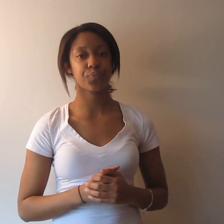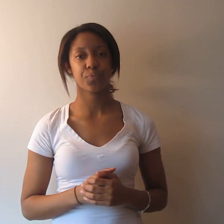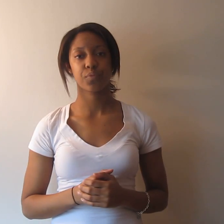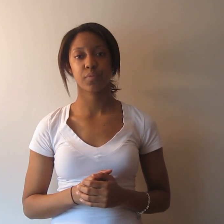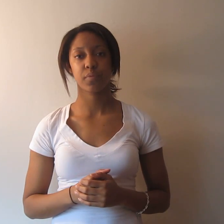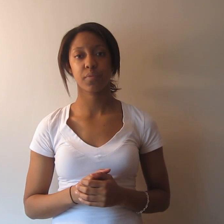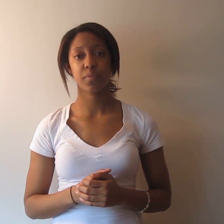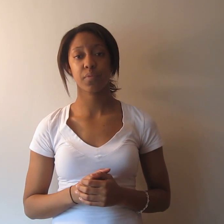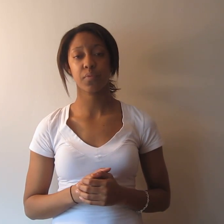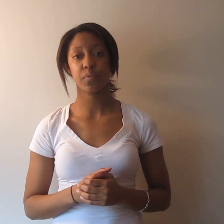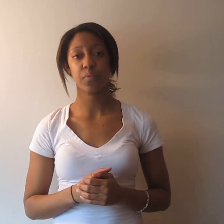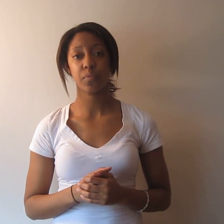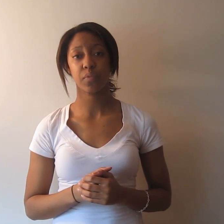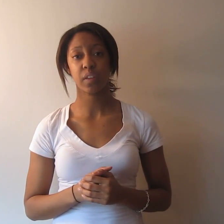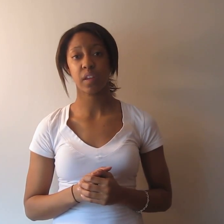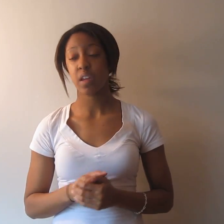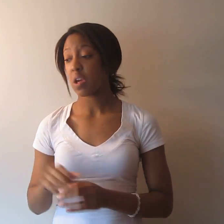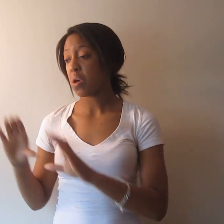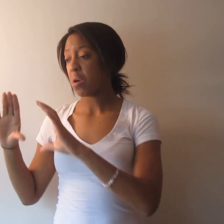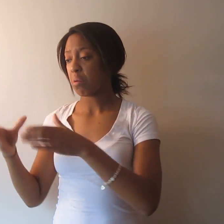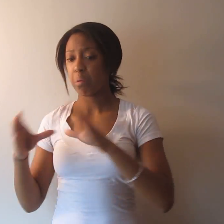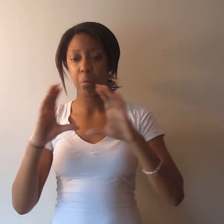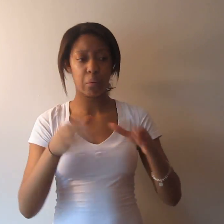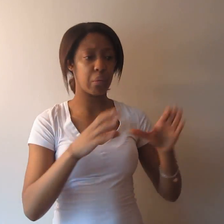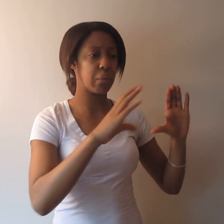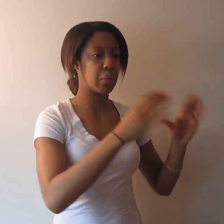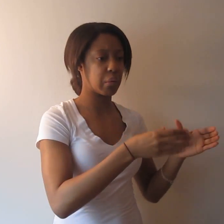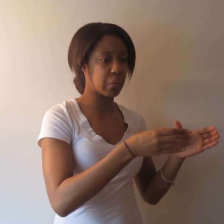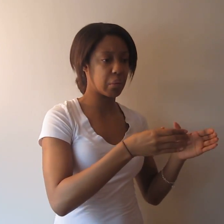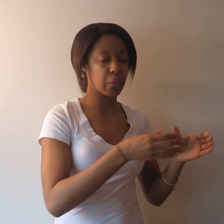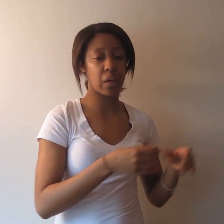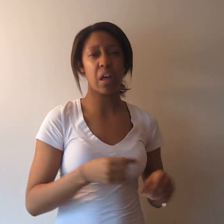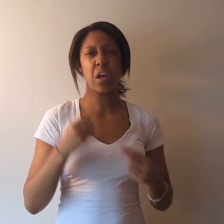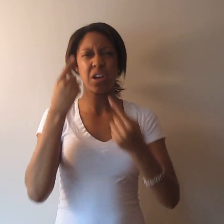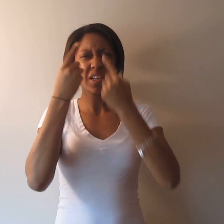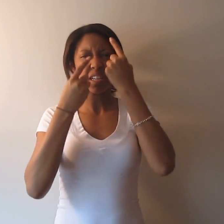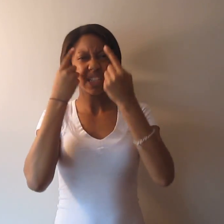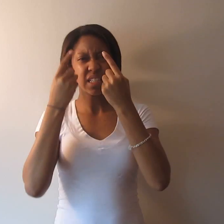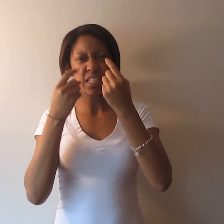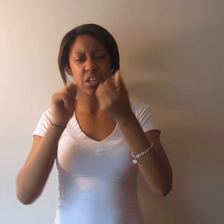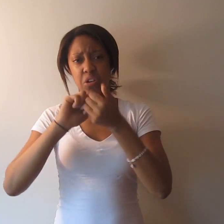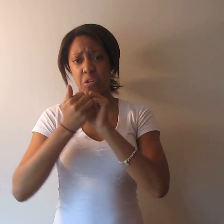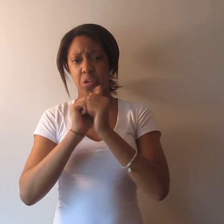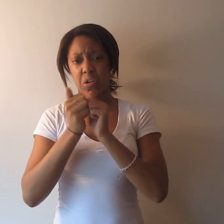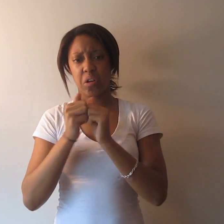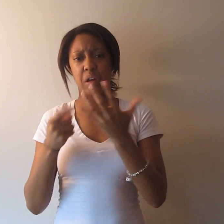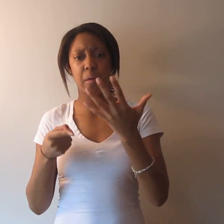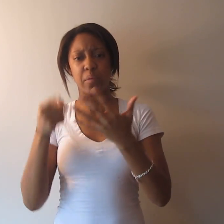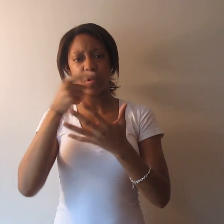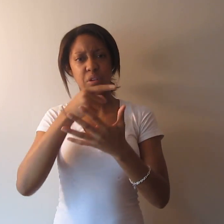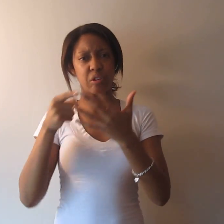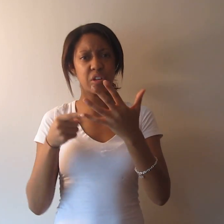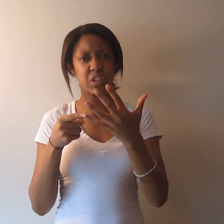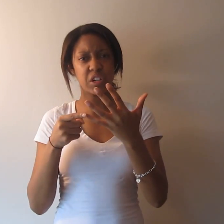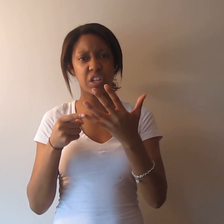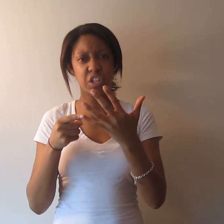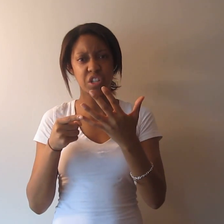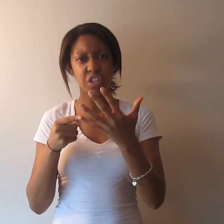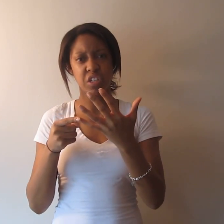Now let's look at each of these situations and consider the common accommodation options that can help you overcome these communication